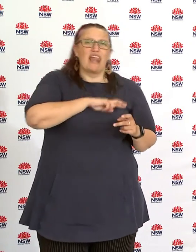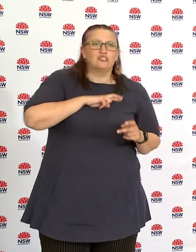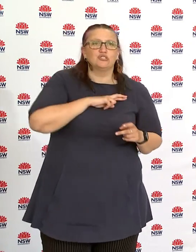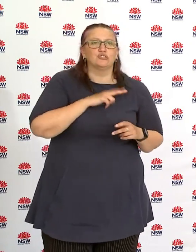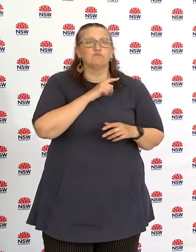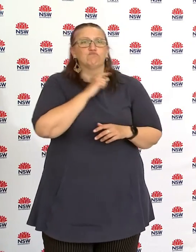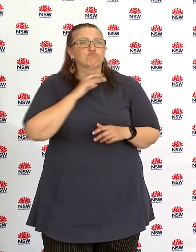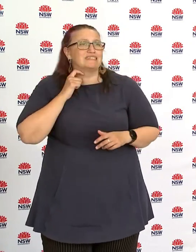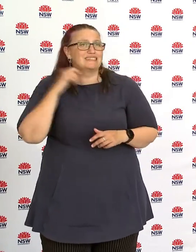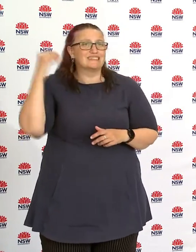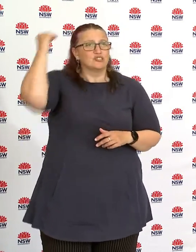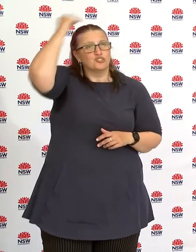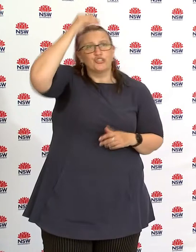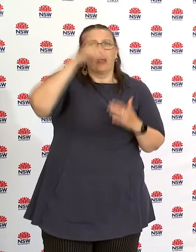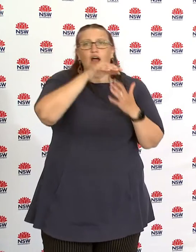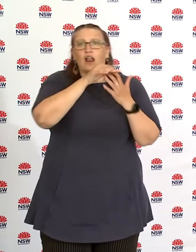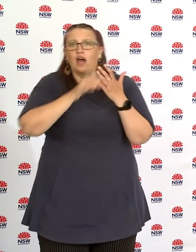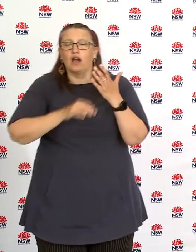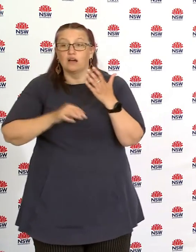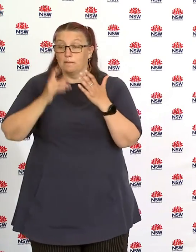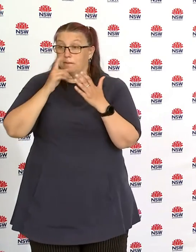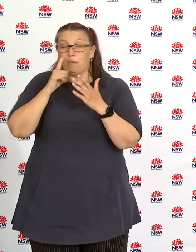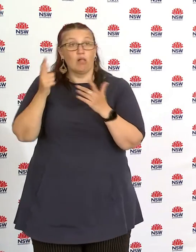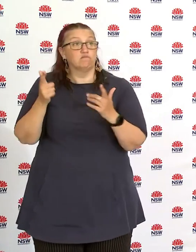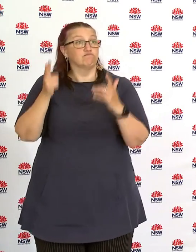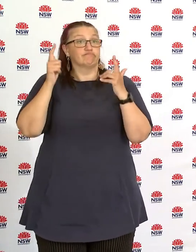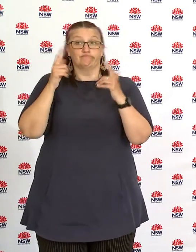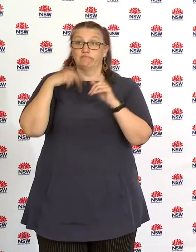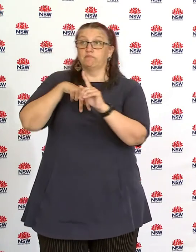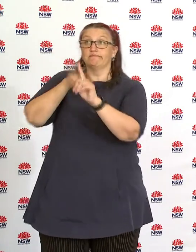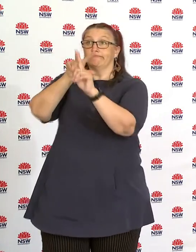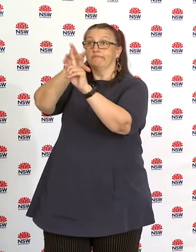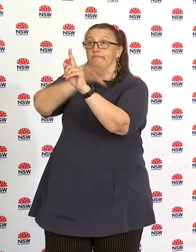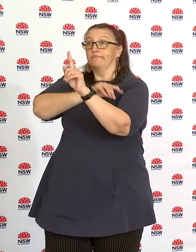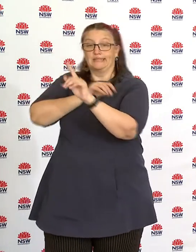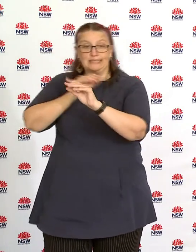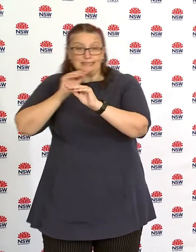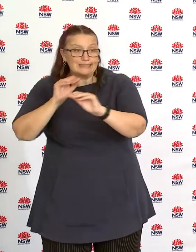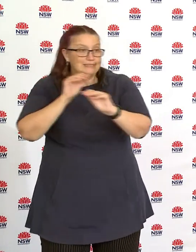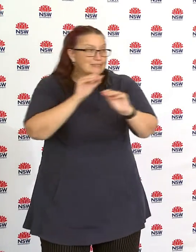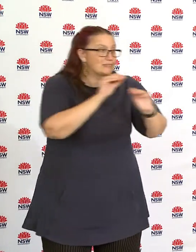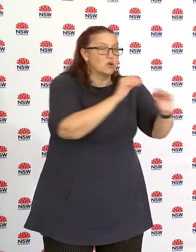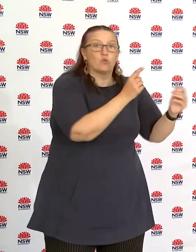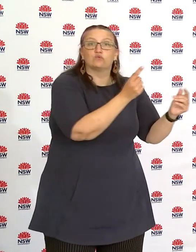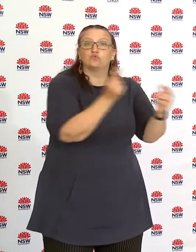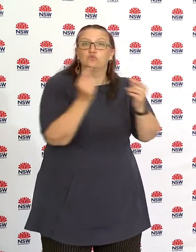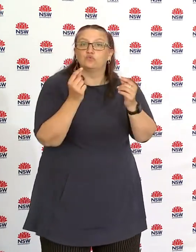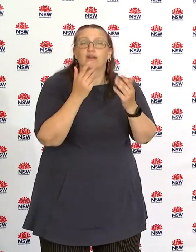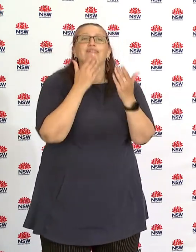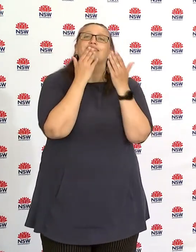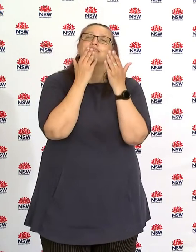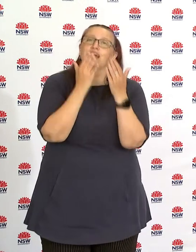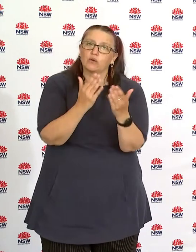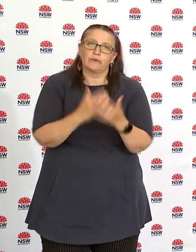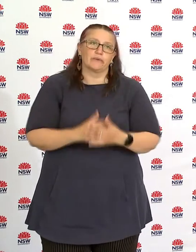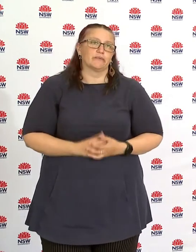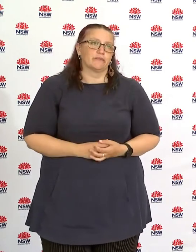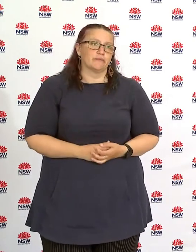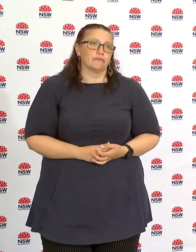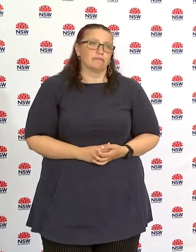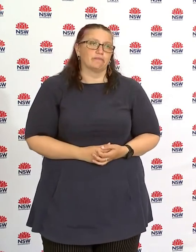strategies in communities to support people getting the right information knowing what they need to do but the bottom line is for everybody